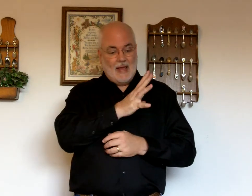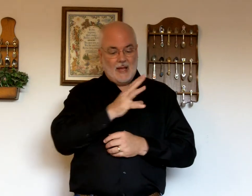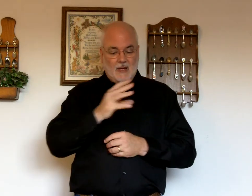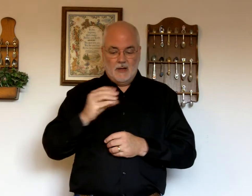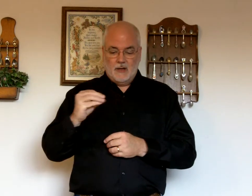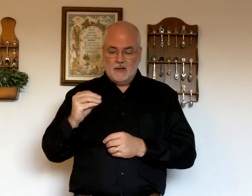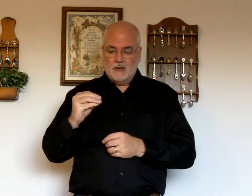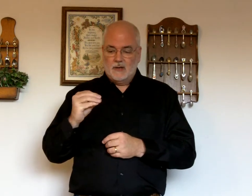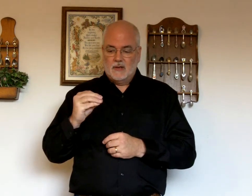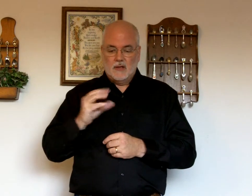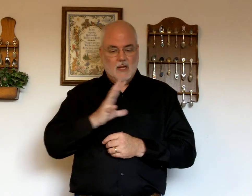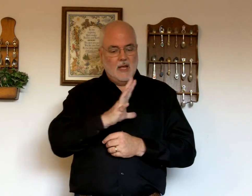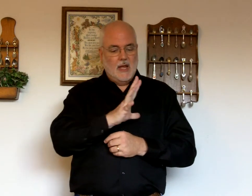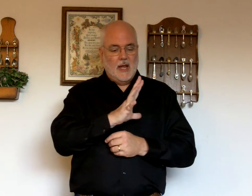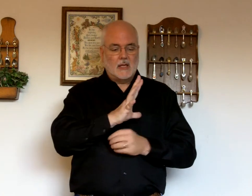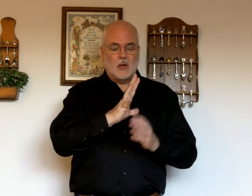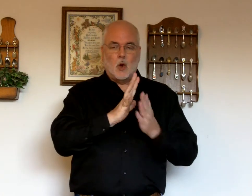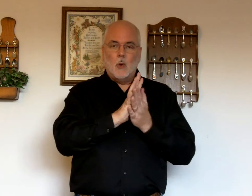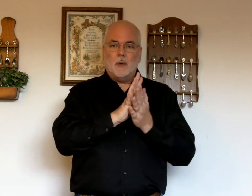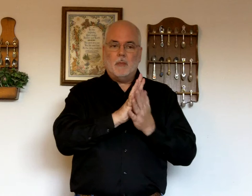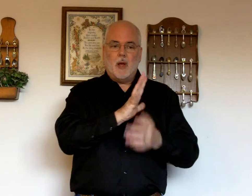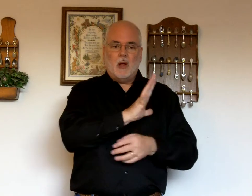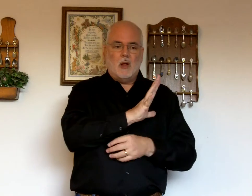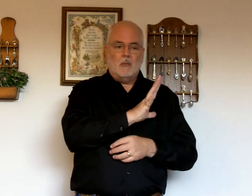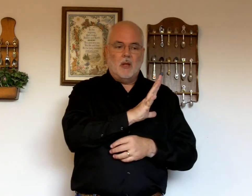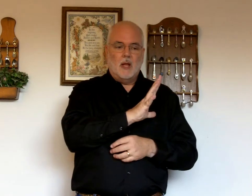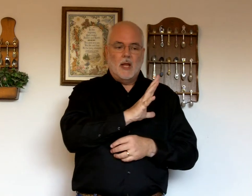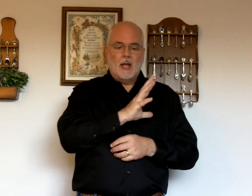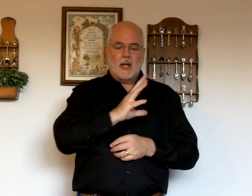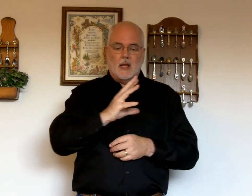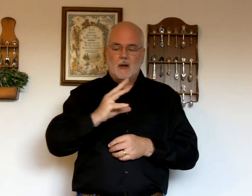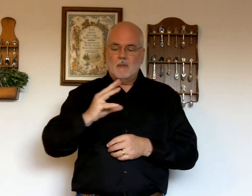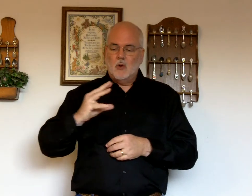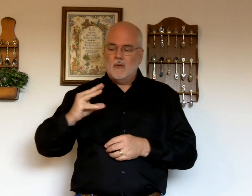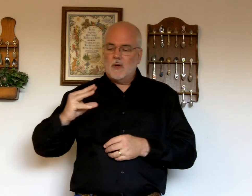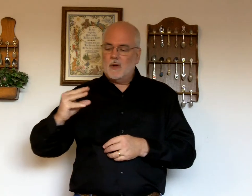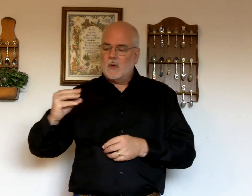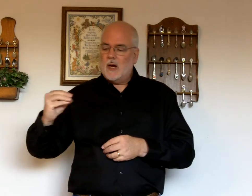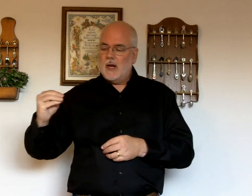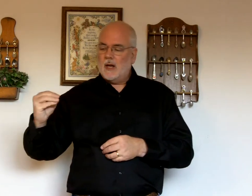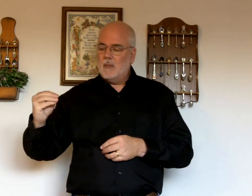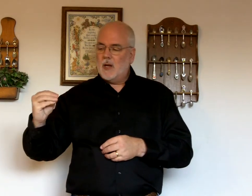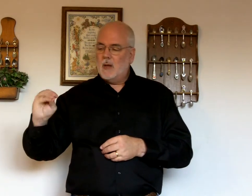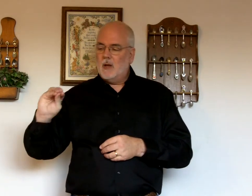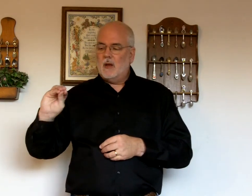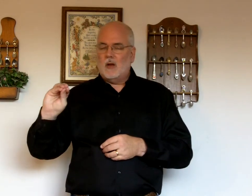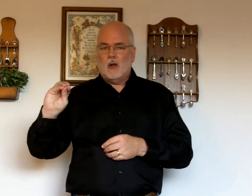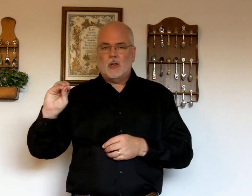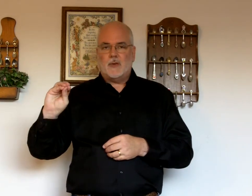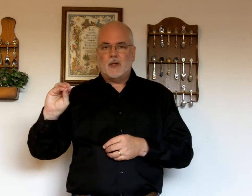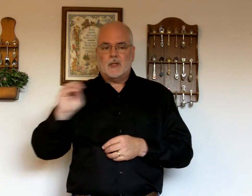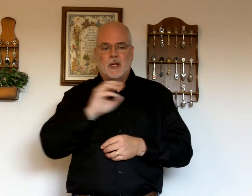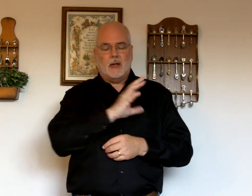And, it's an open palm, kind of moving to the right, and becoming all the fingers together.